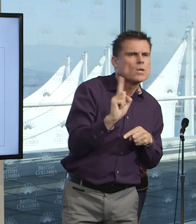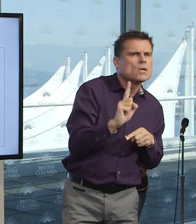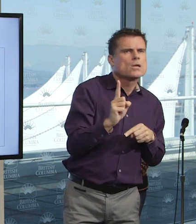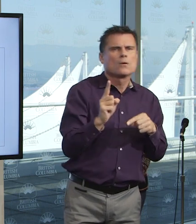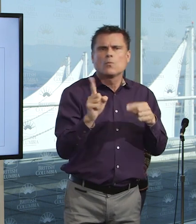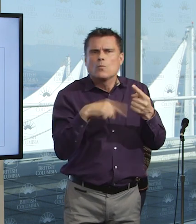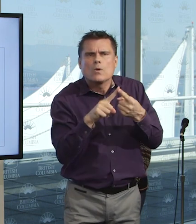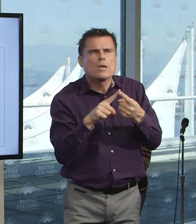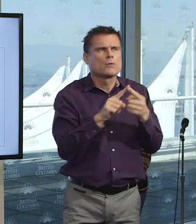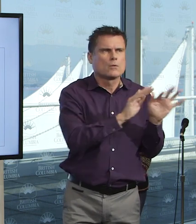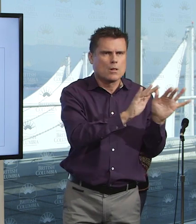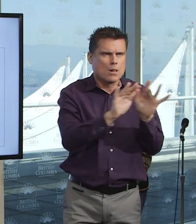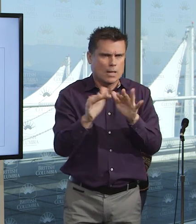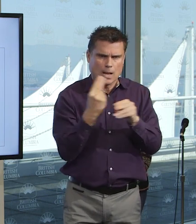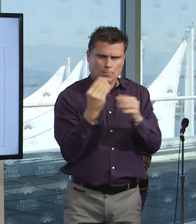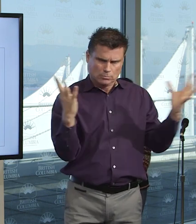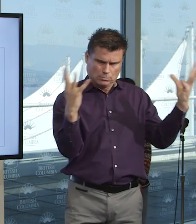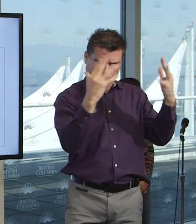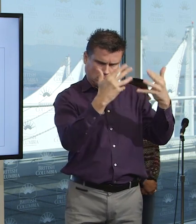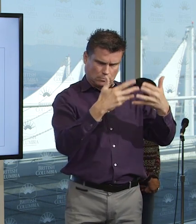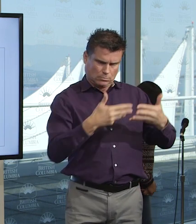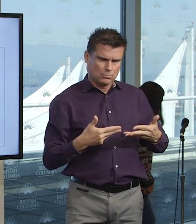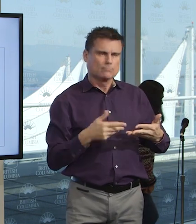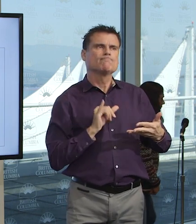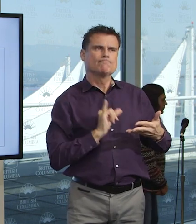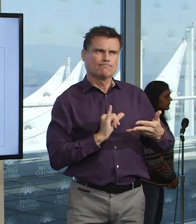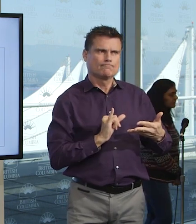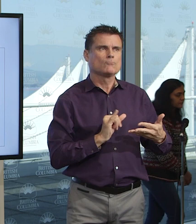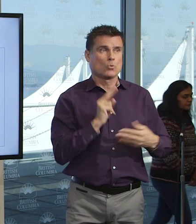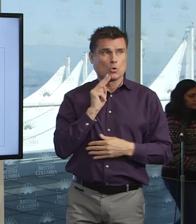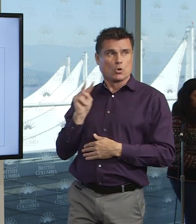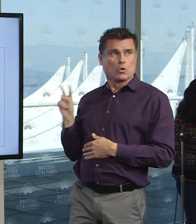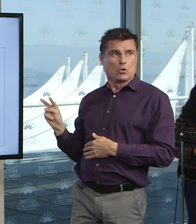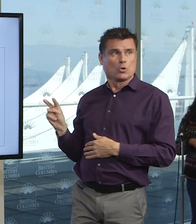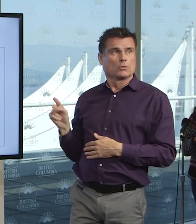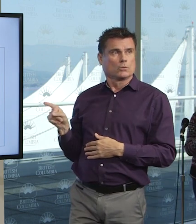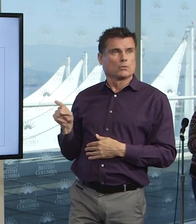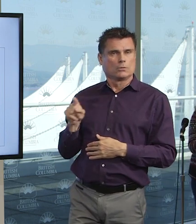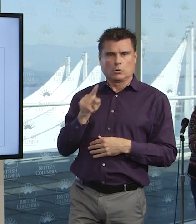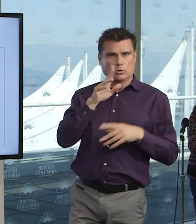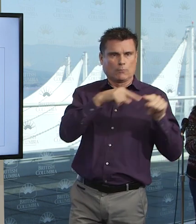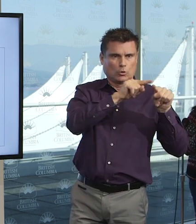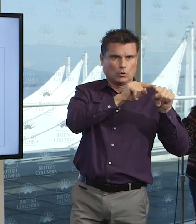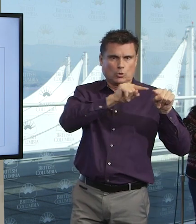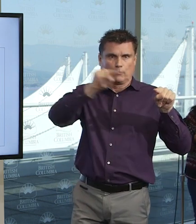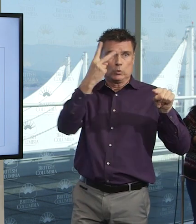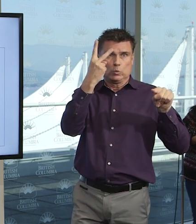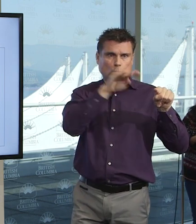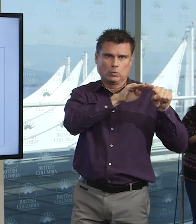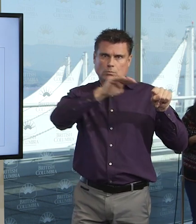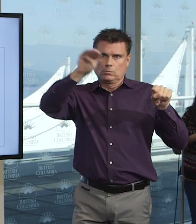track two curves and what we have been talking about here for the most part is the number of people who have tested